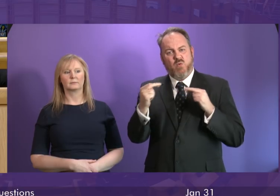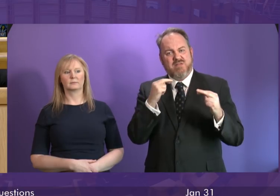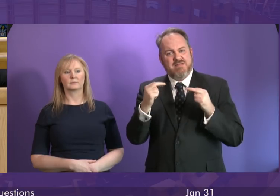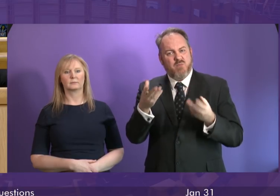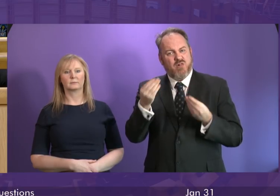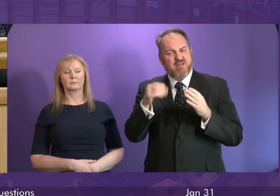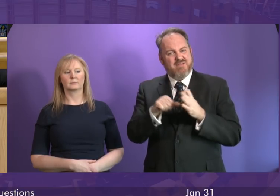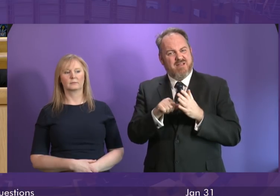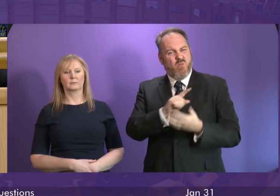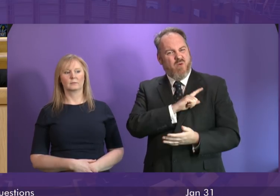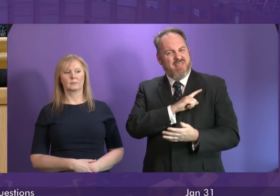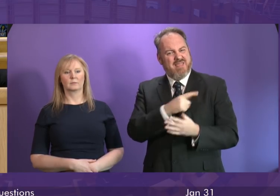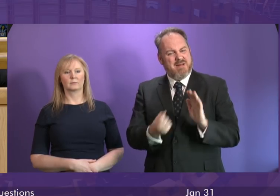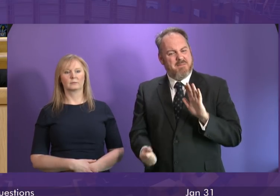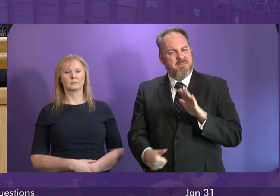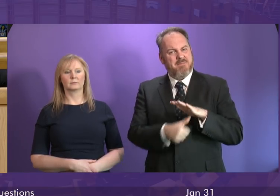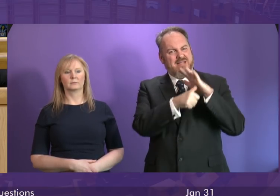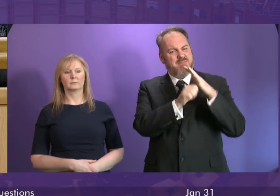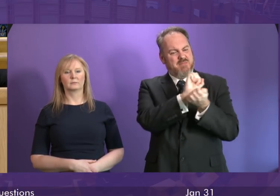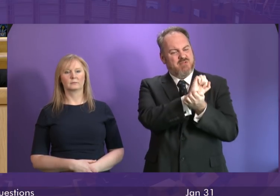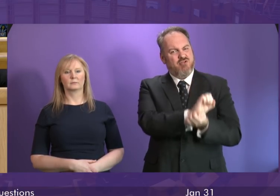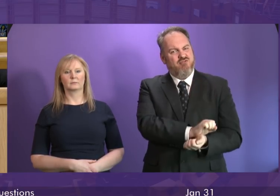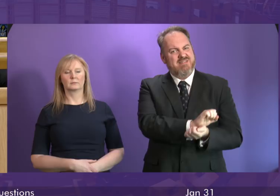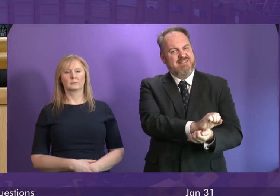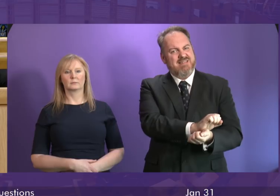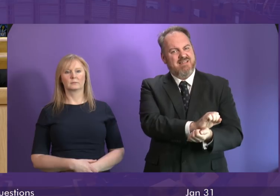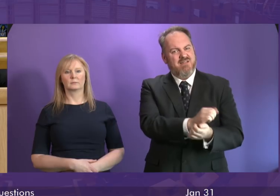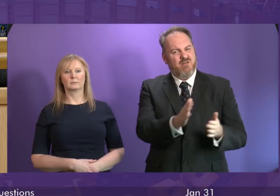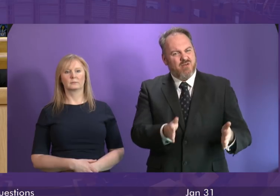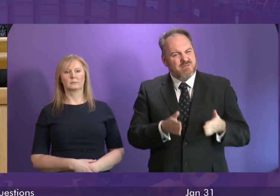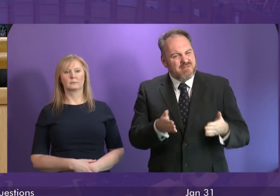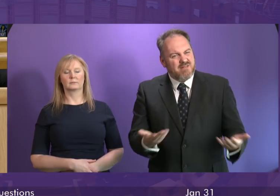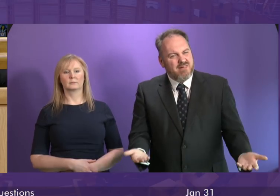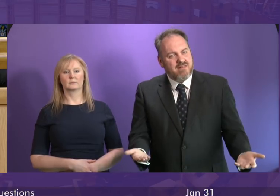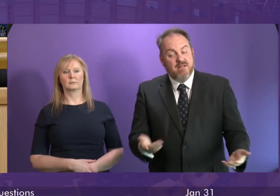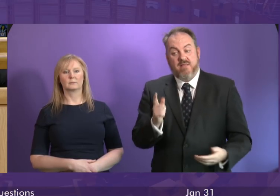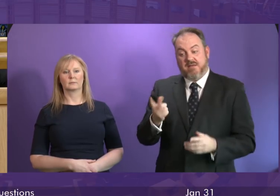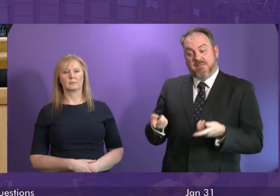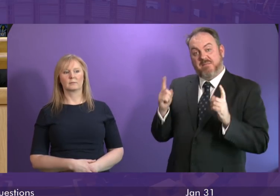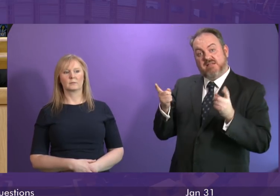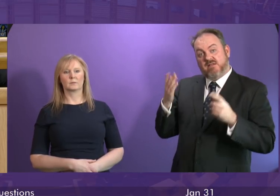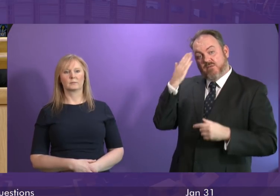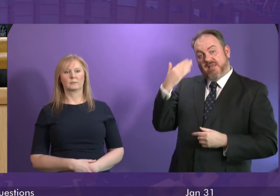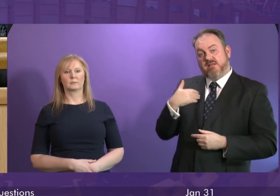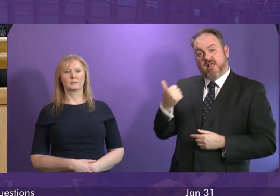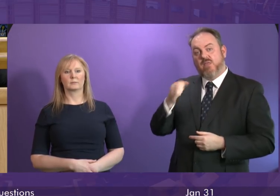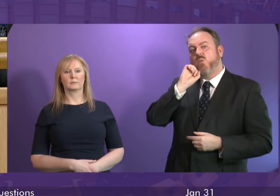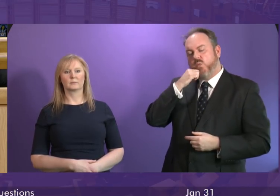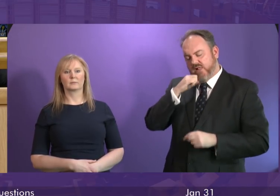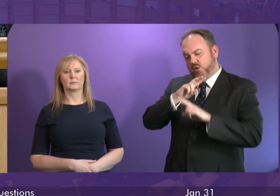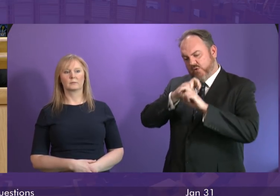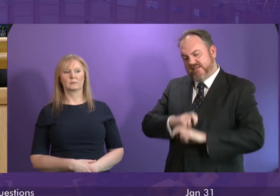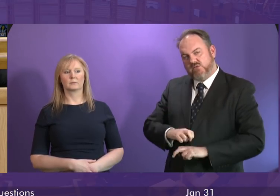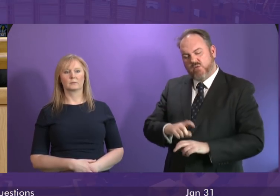been detained in the Maxim Security Hospital now a previous article in December said the Minister for Mental Health would be carrying out an inquiry into